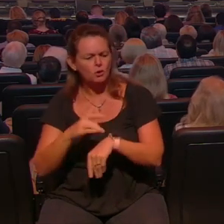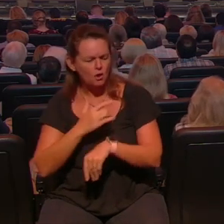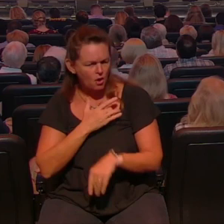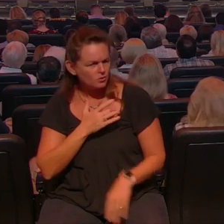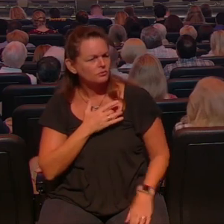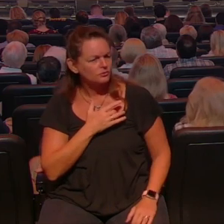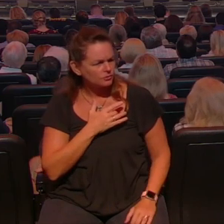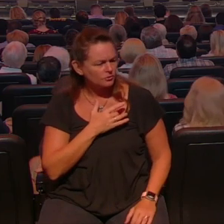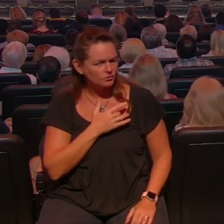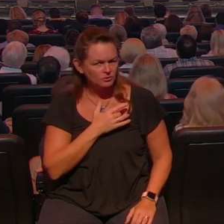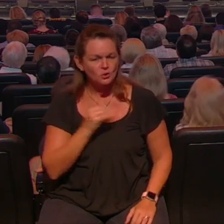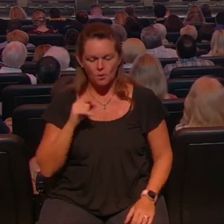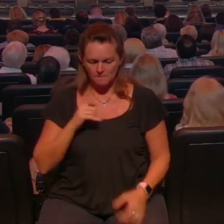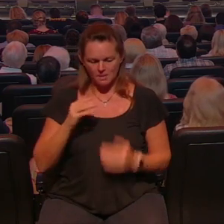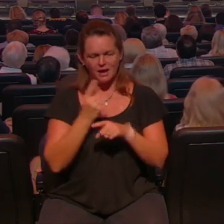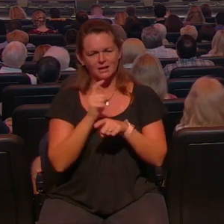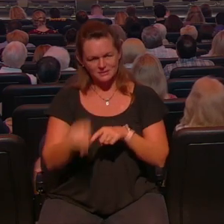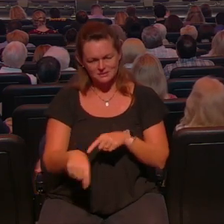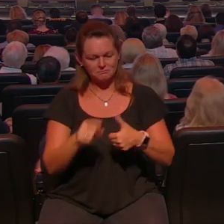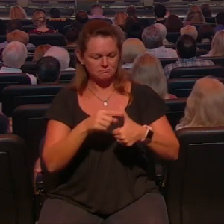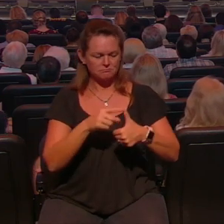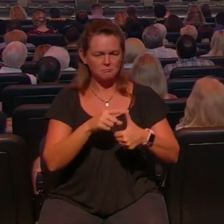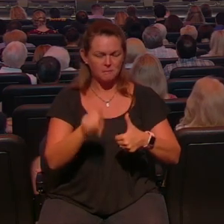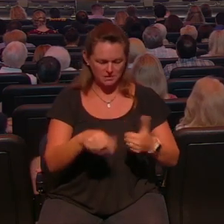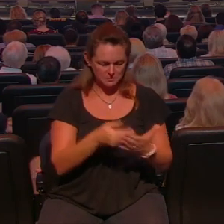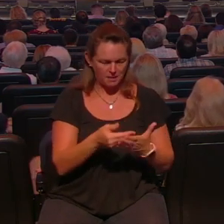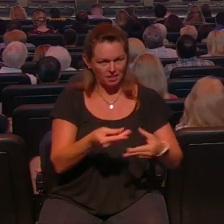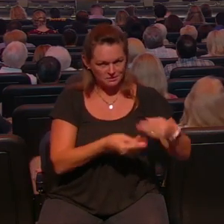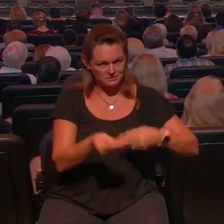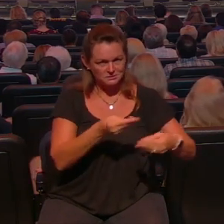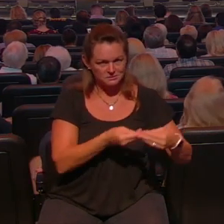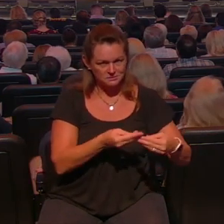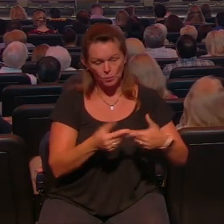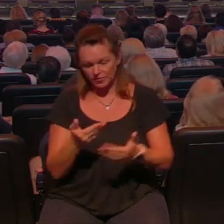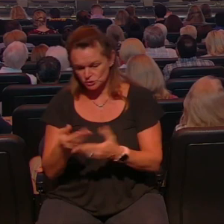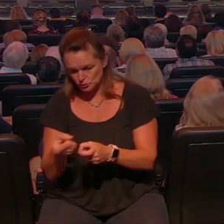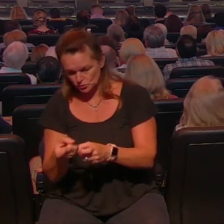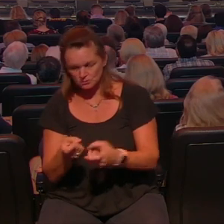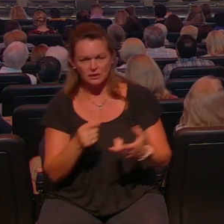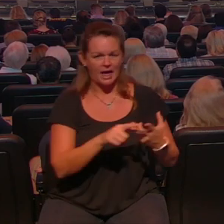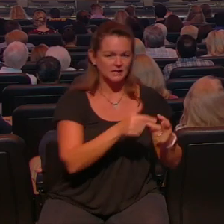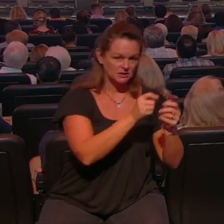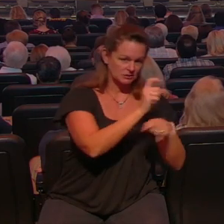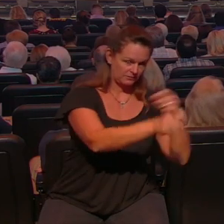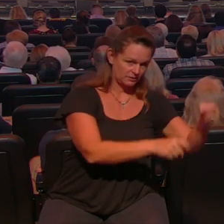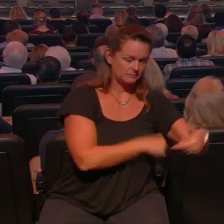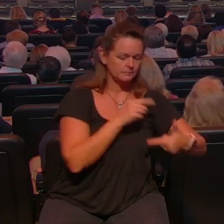it takes two legs why talk about money and here's number three being a blessing I didn't read you a